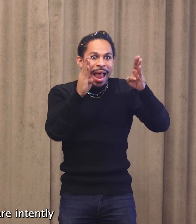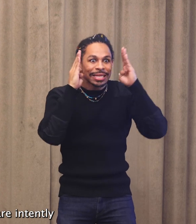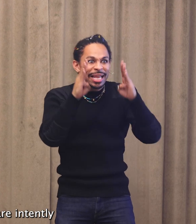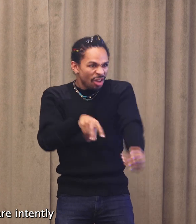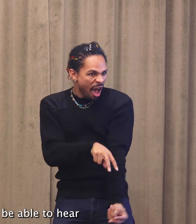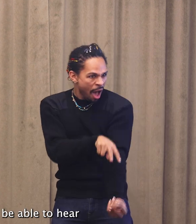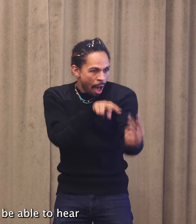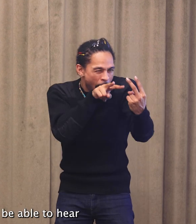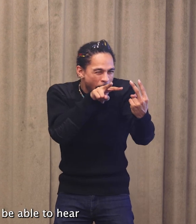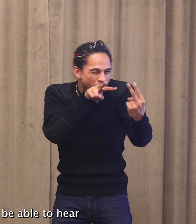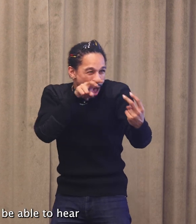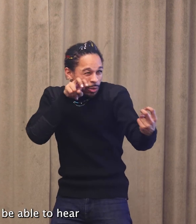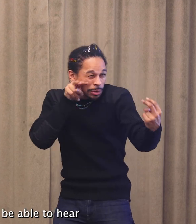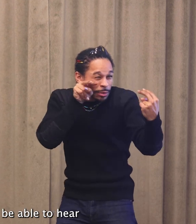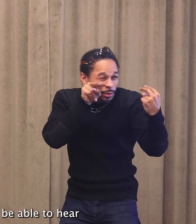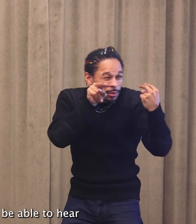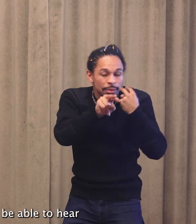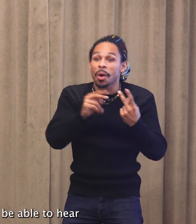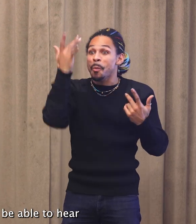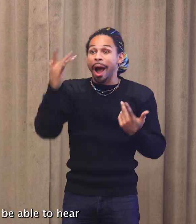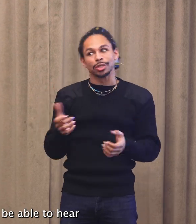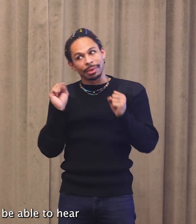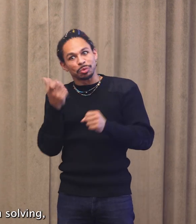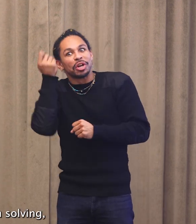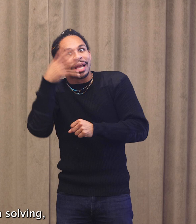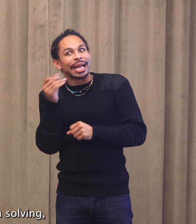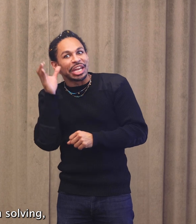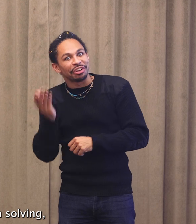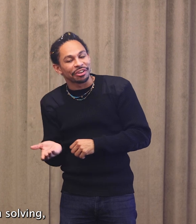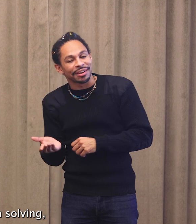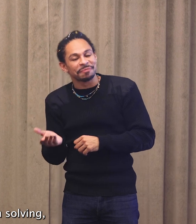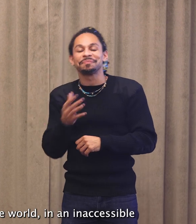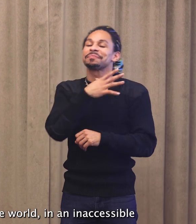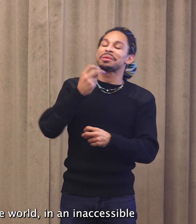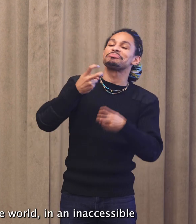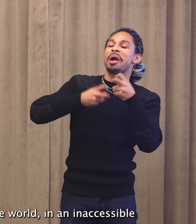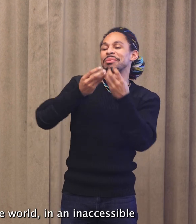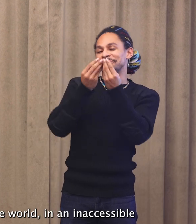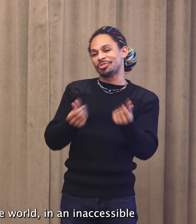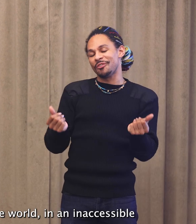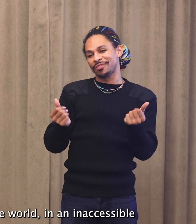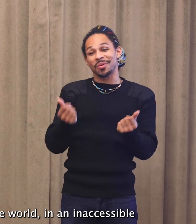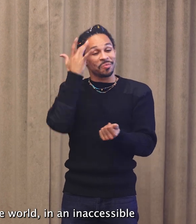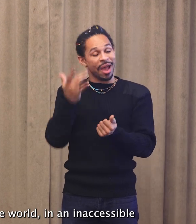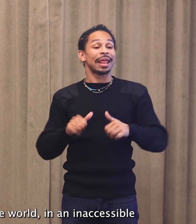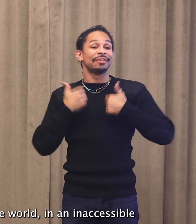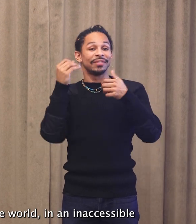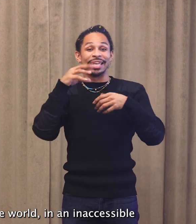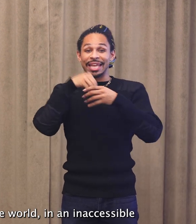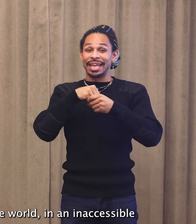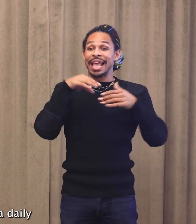intently looking at them to be able to hear. And problem solving. Because living in an inaccessible